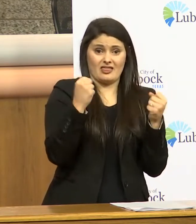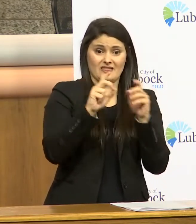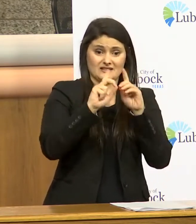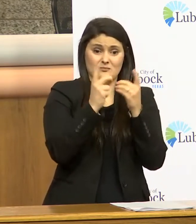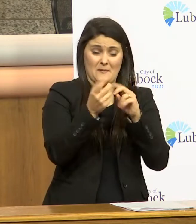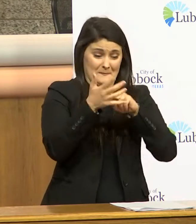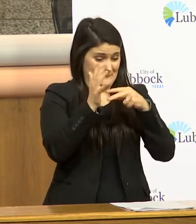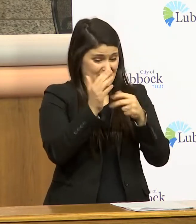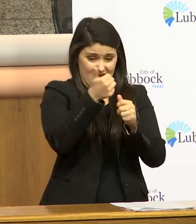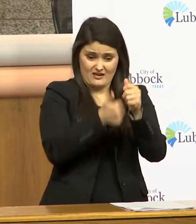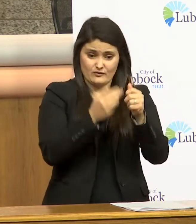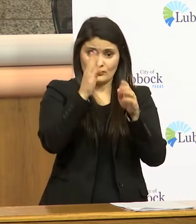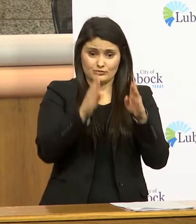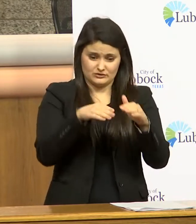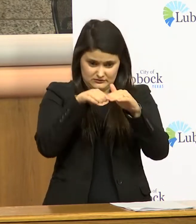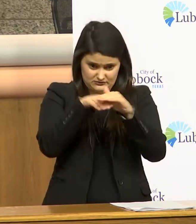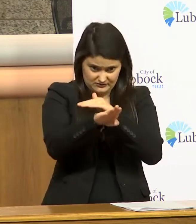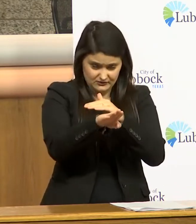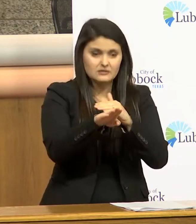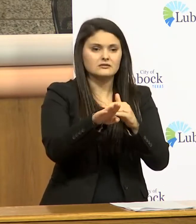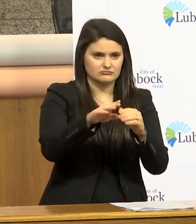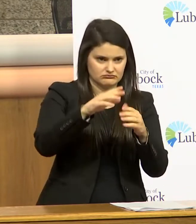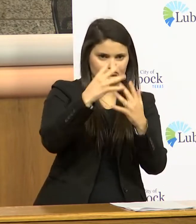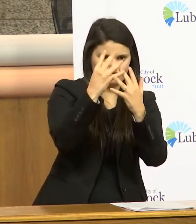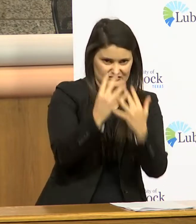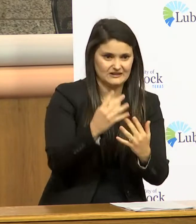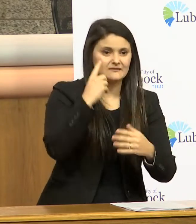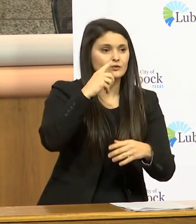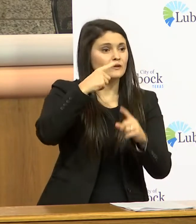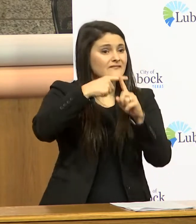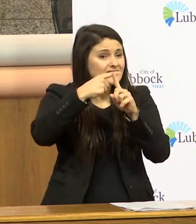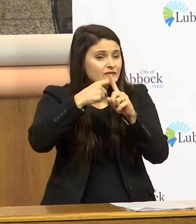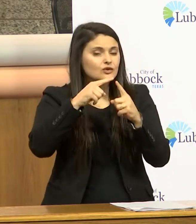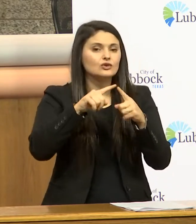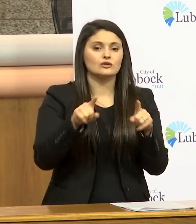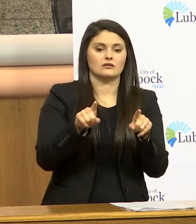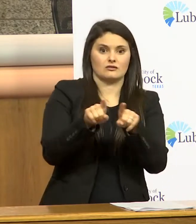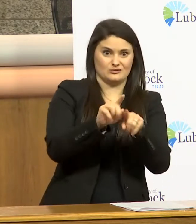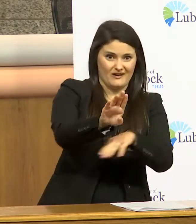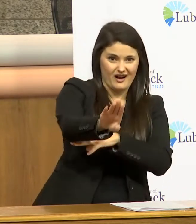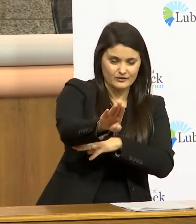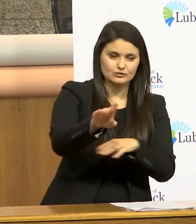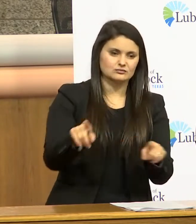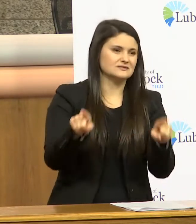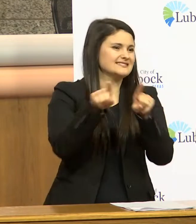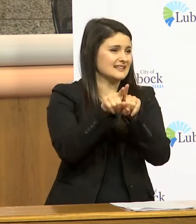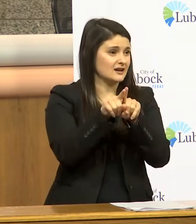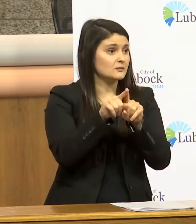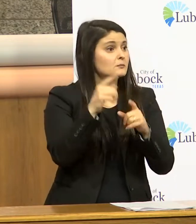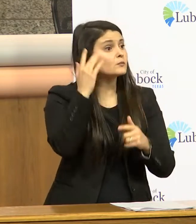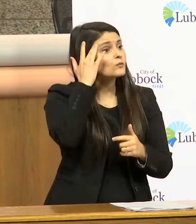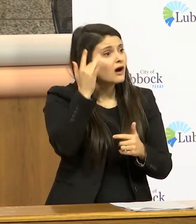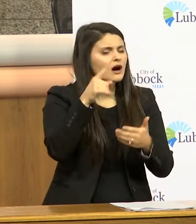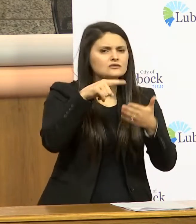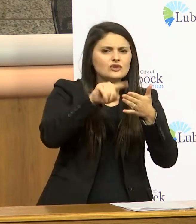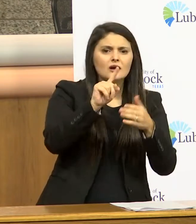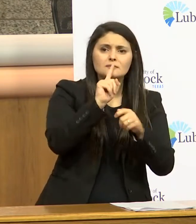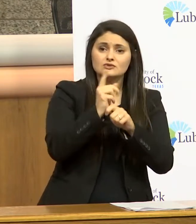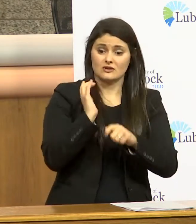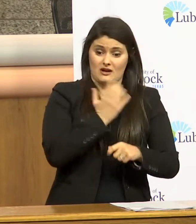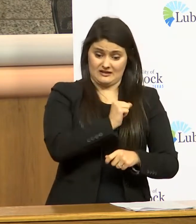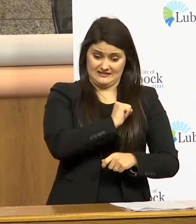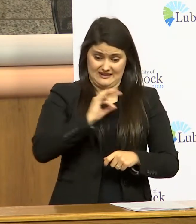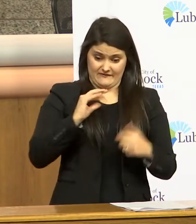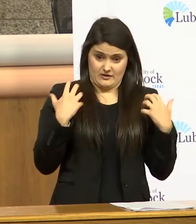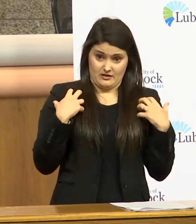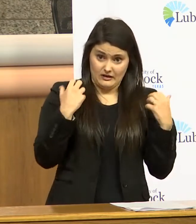in the door gets screened for a fever and then we do the same thing in the afternoon and that's really to check to make sure the health of our staff